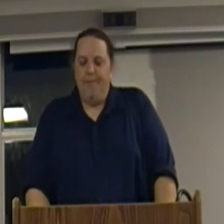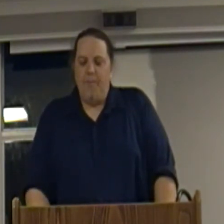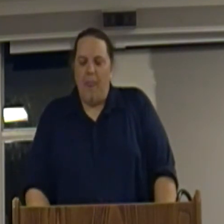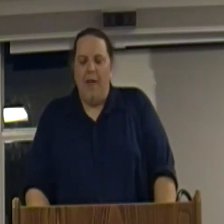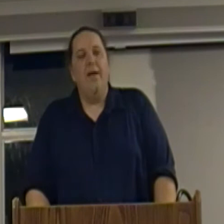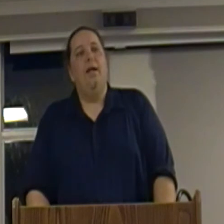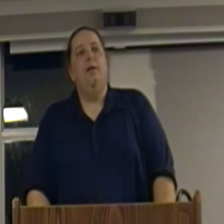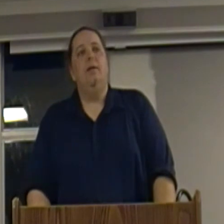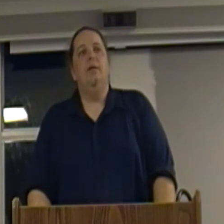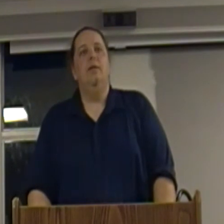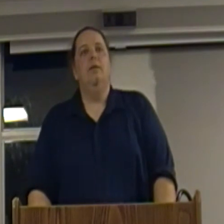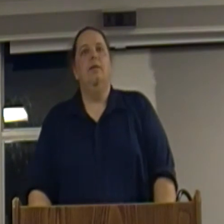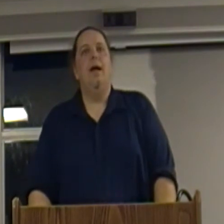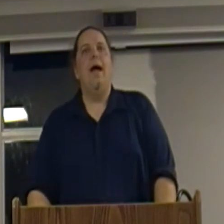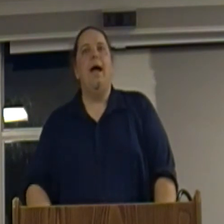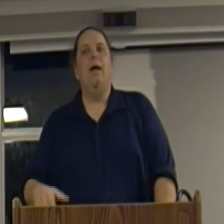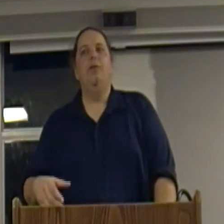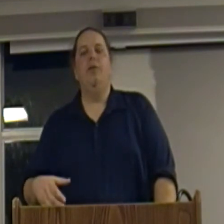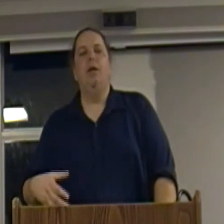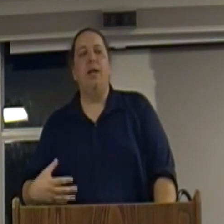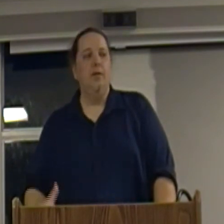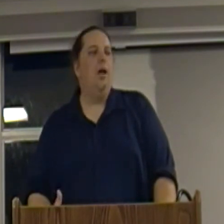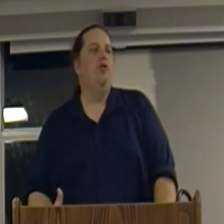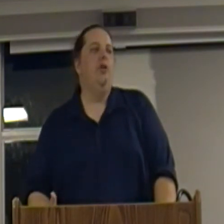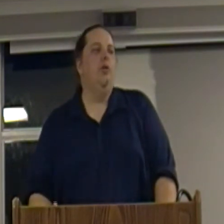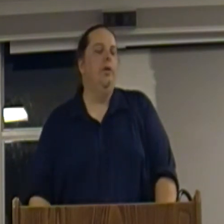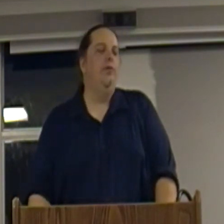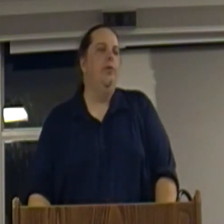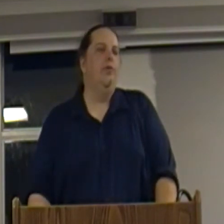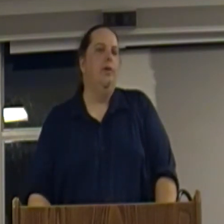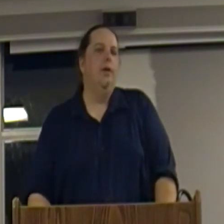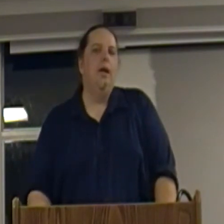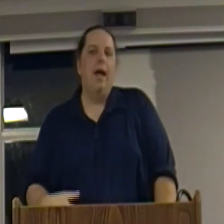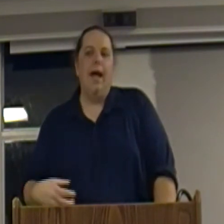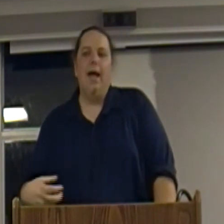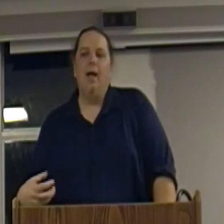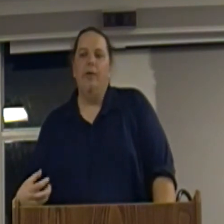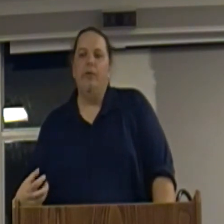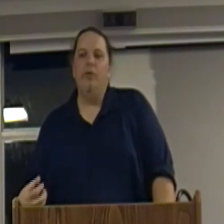And then as technology increases, as